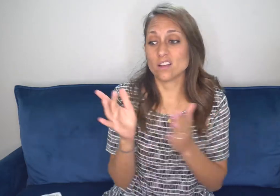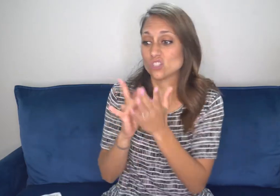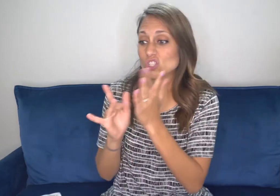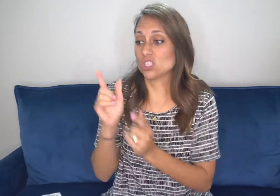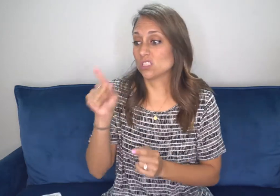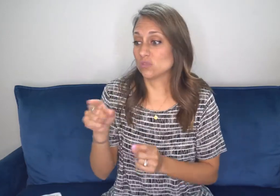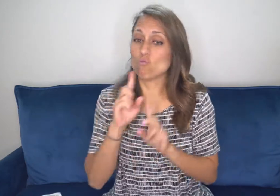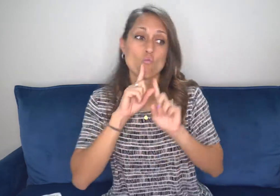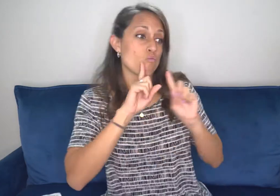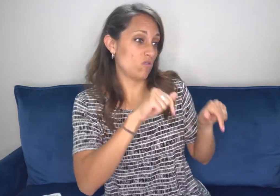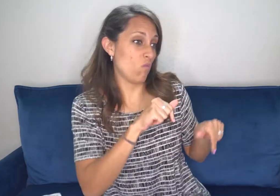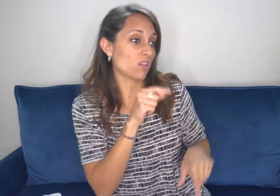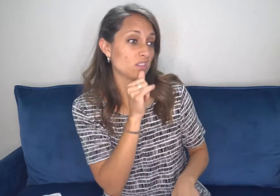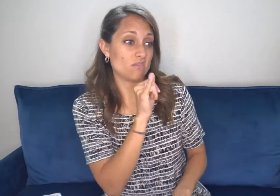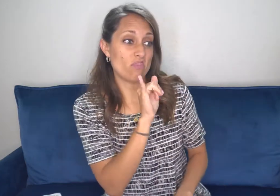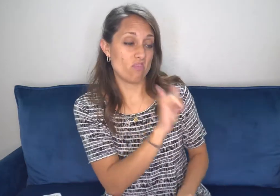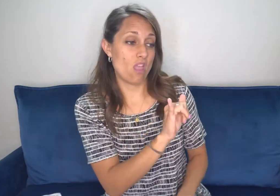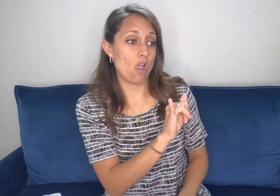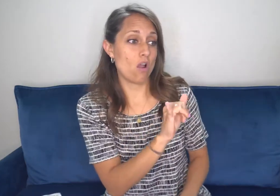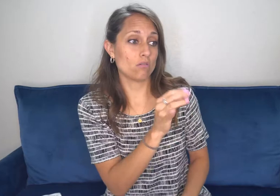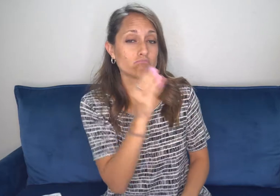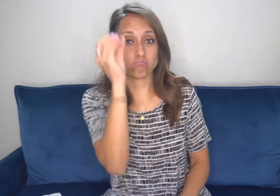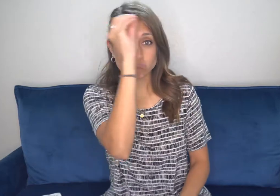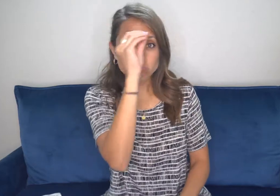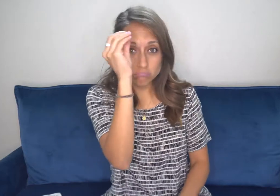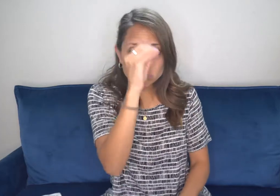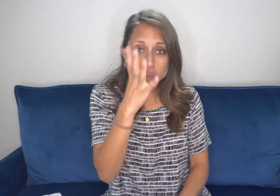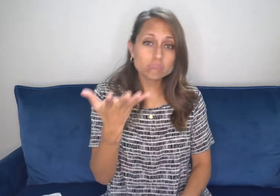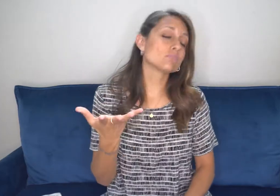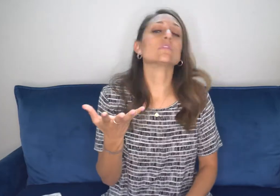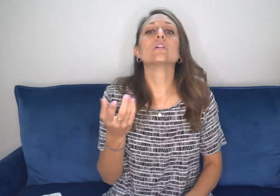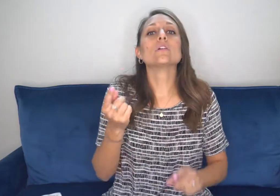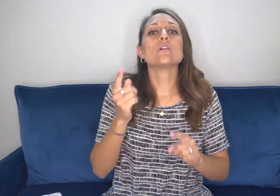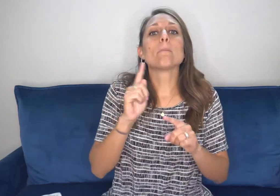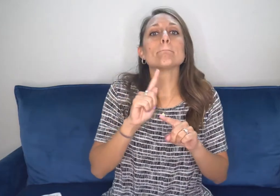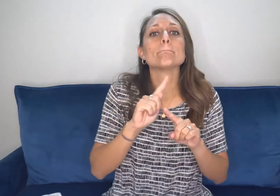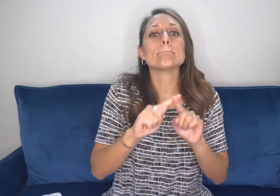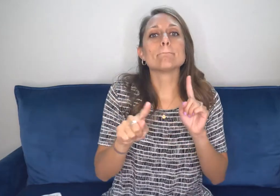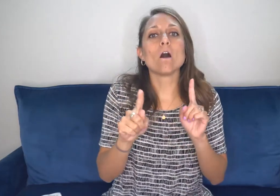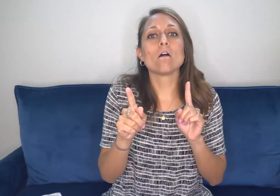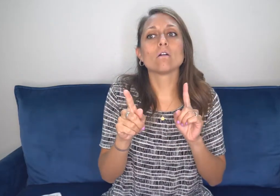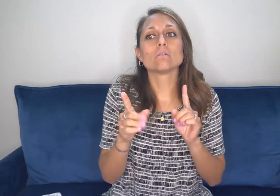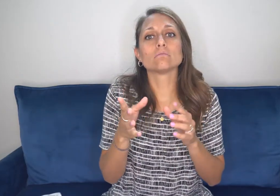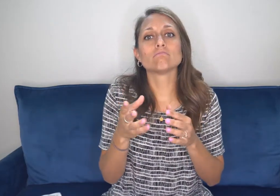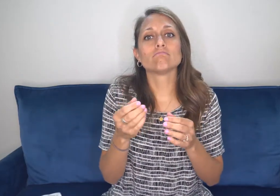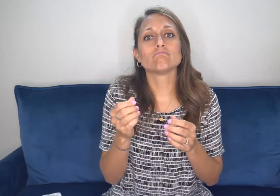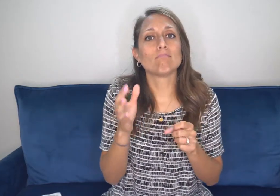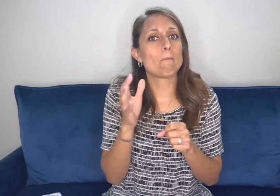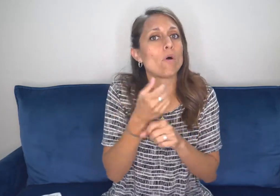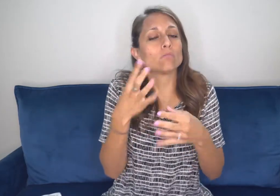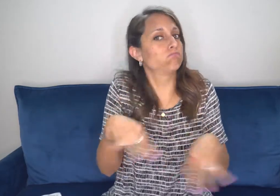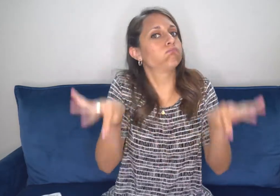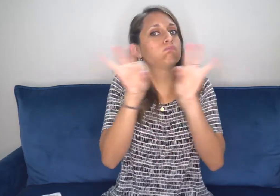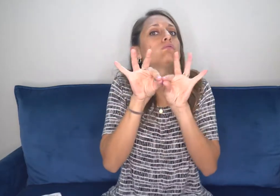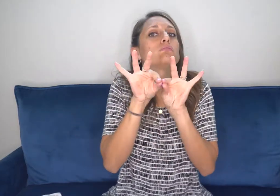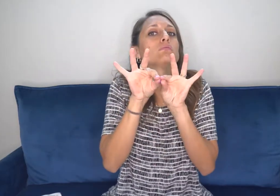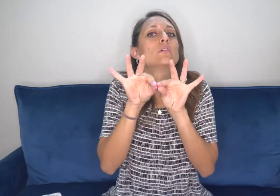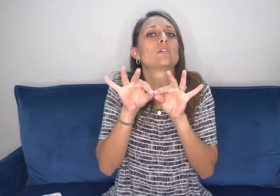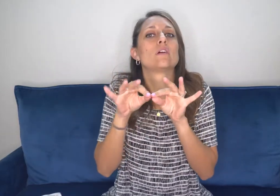and comments that they made and how Jesus responded to those comments. I think what's so